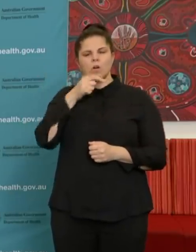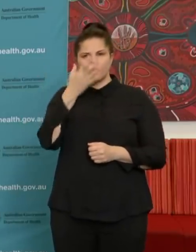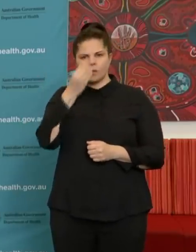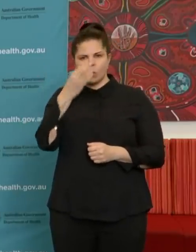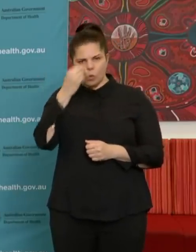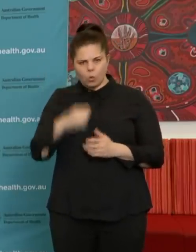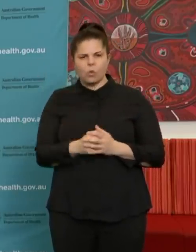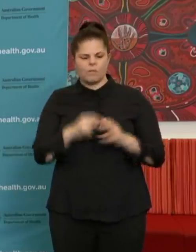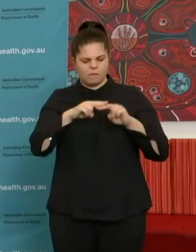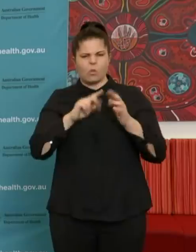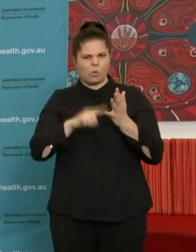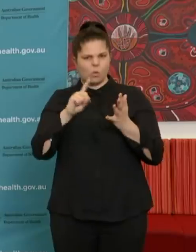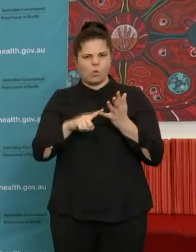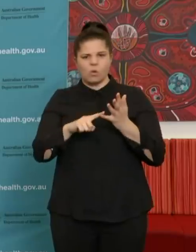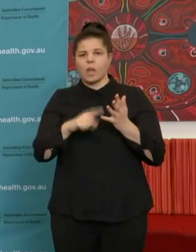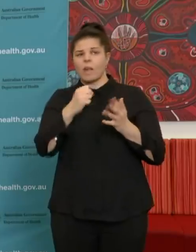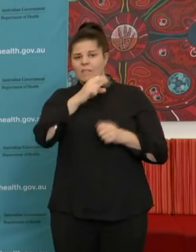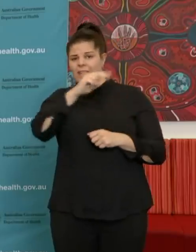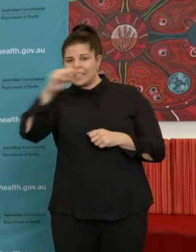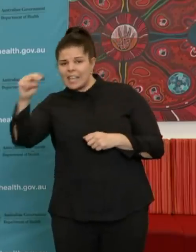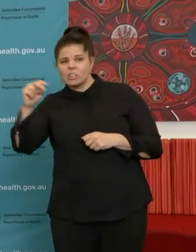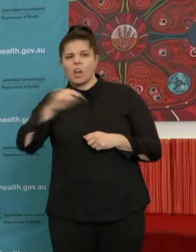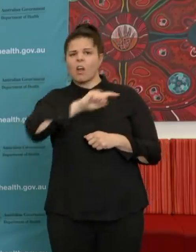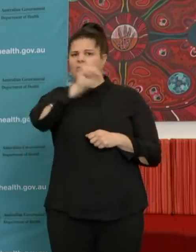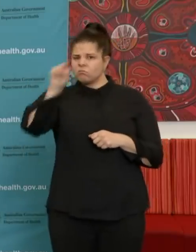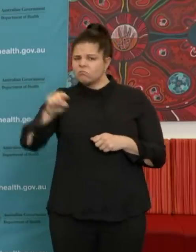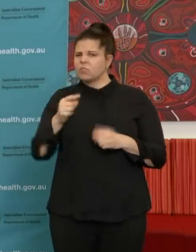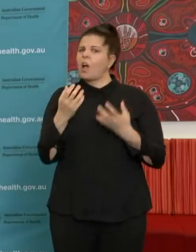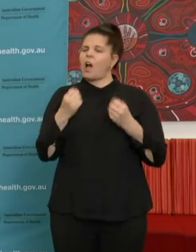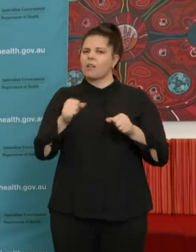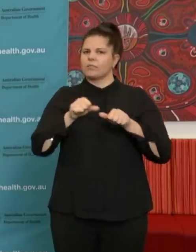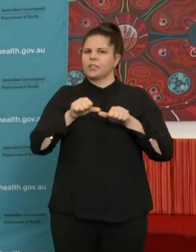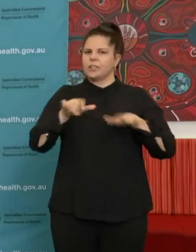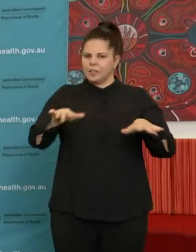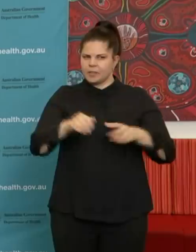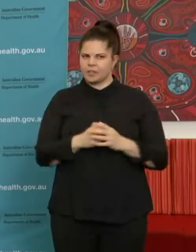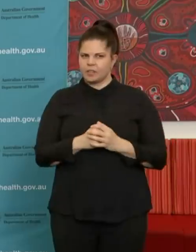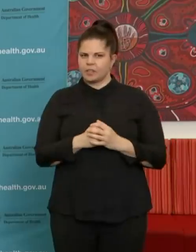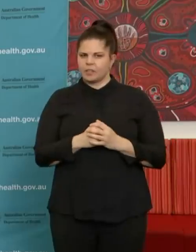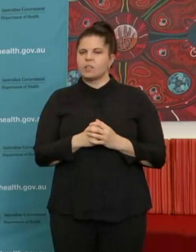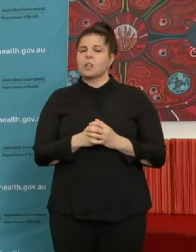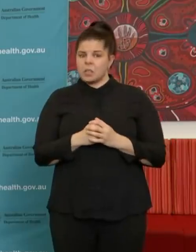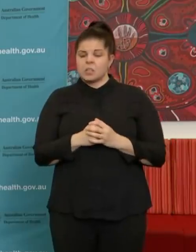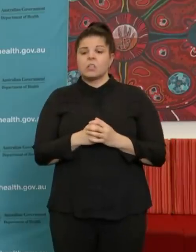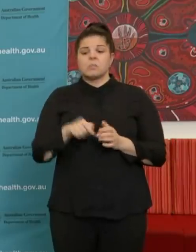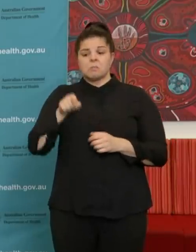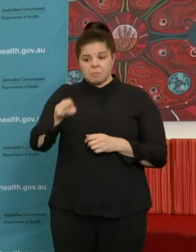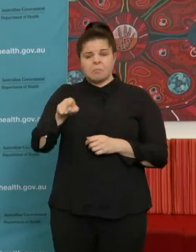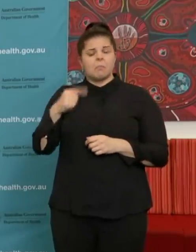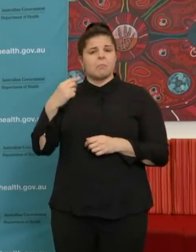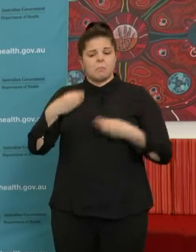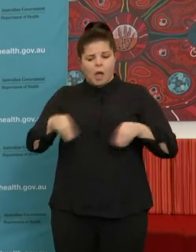and outbreaks in Indonesia and other places. And certainly there are ways of making wet markets safer.